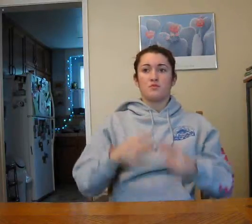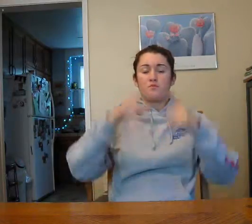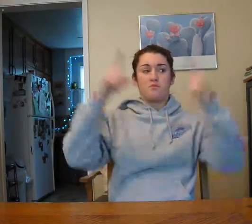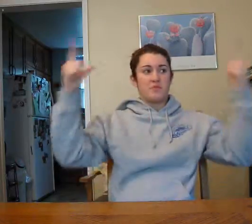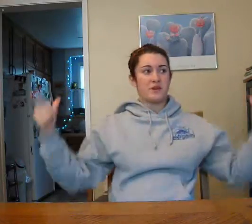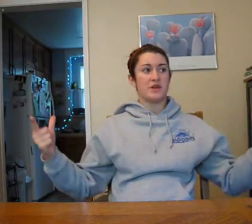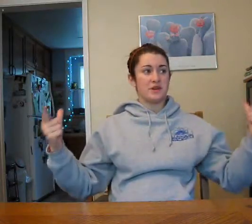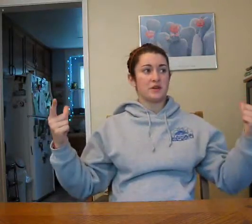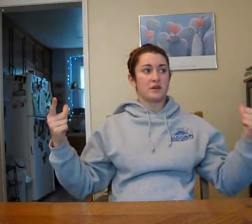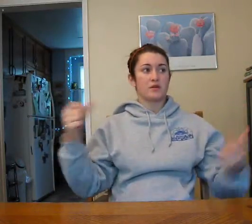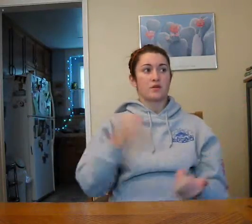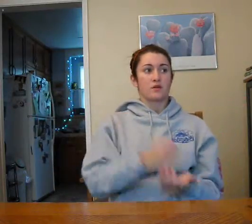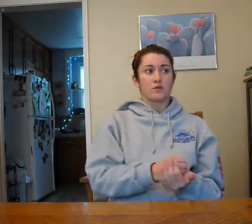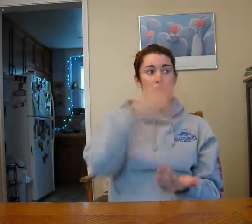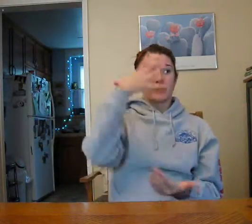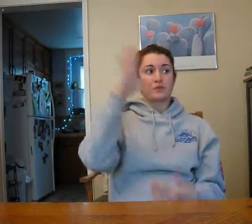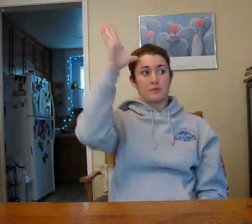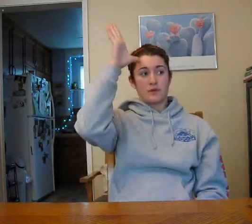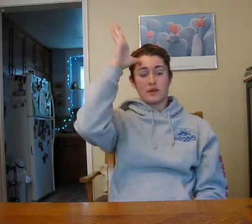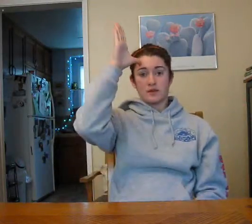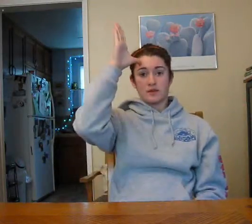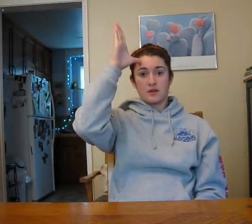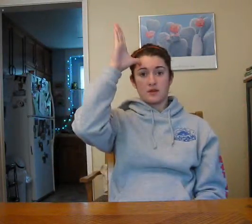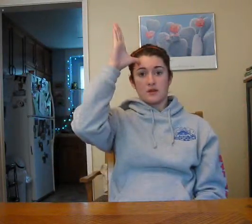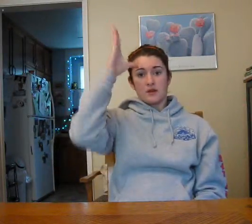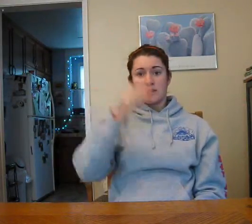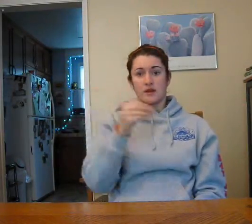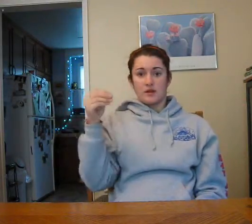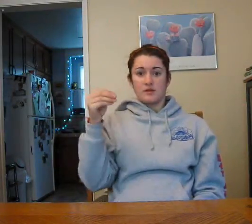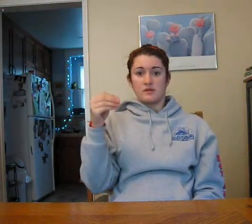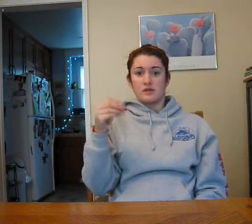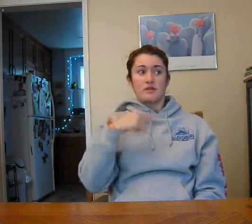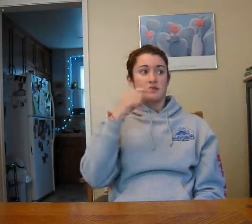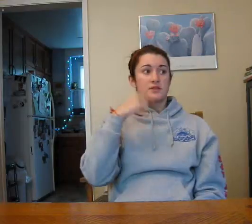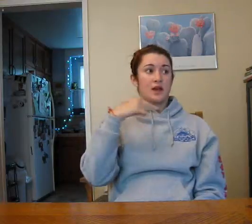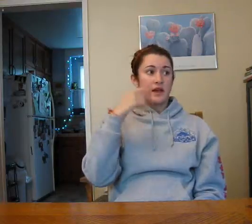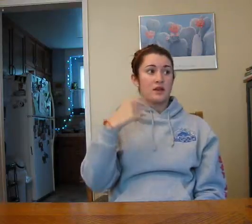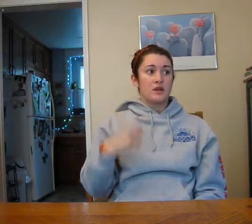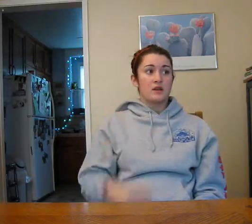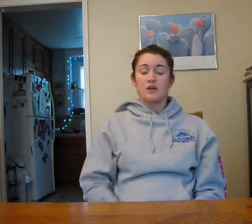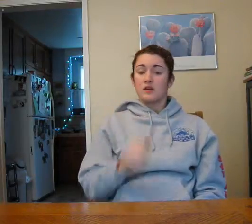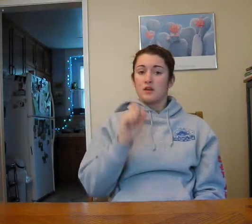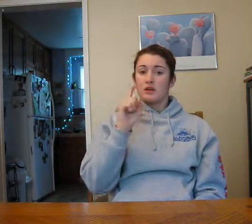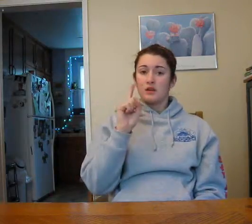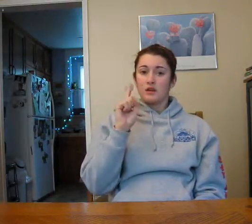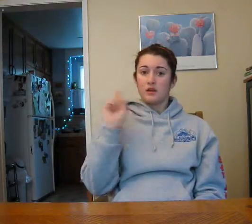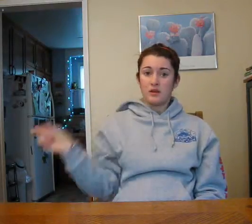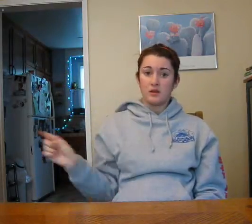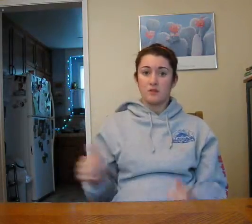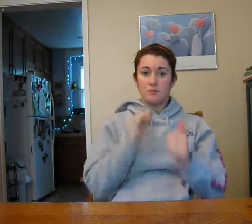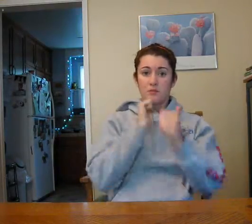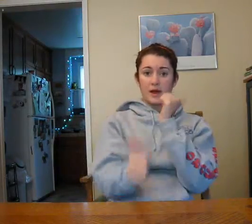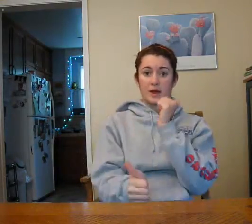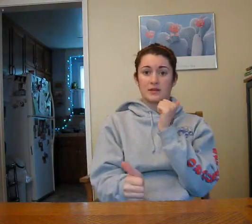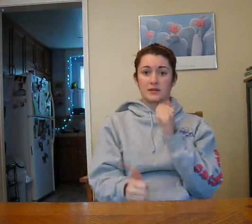big rich man and say he passed